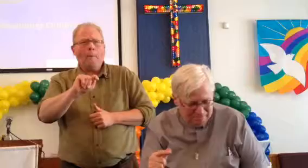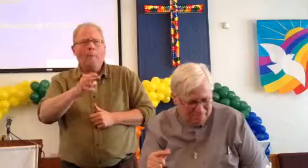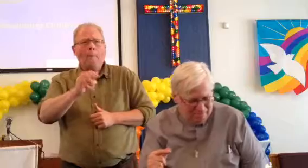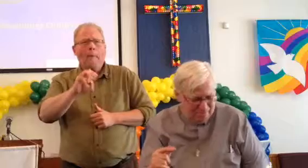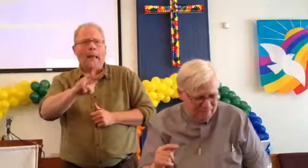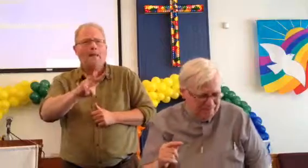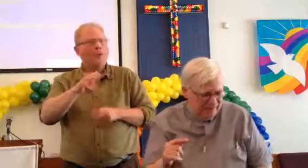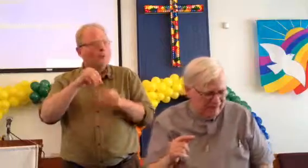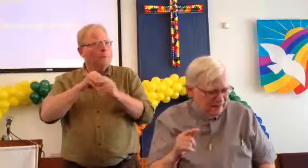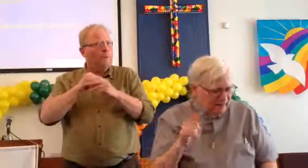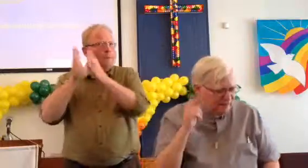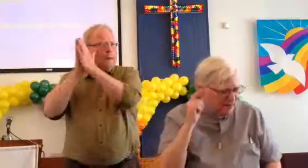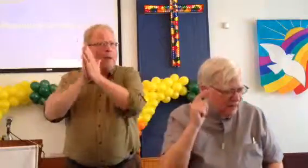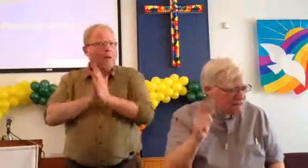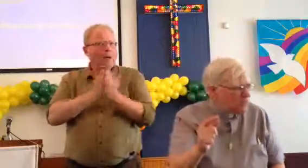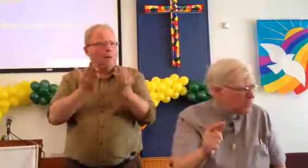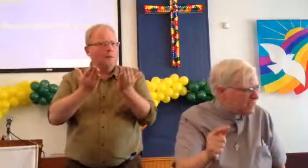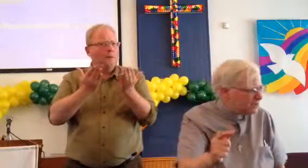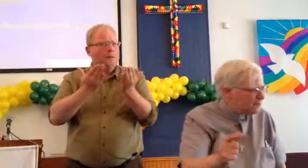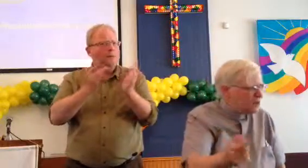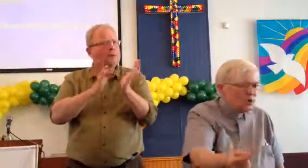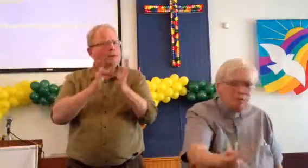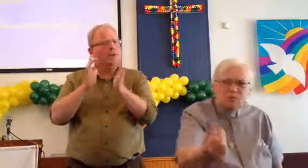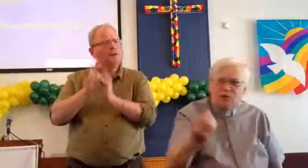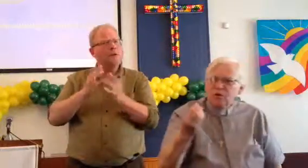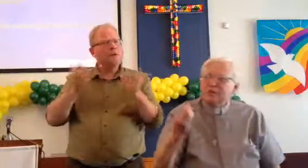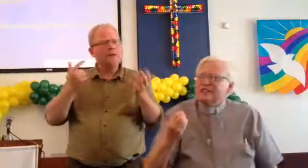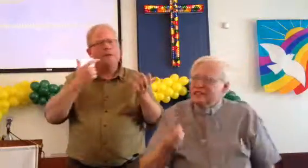that if we give, we will receive.